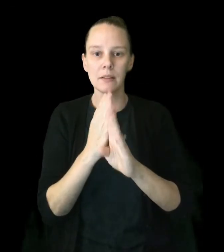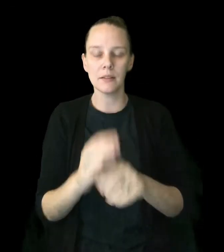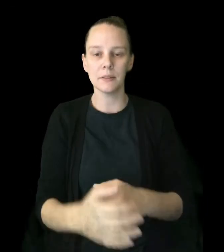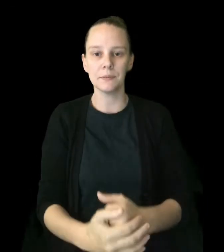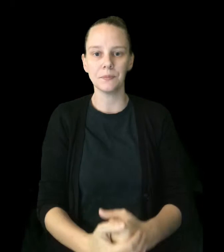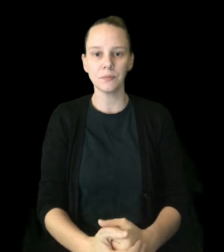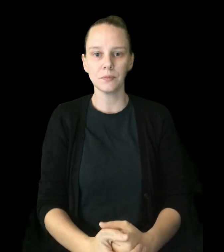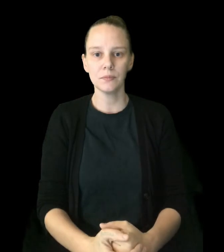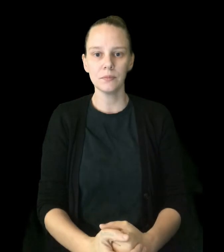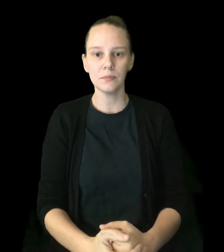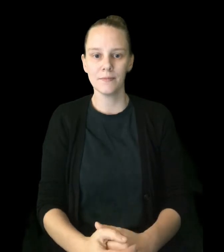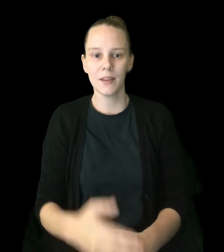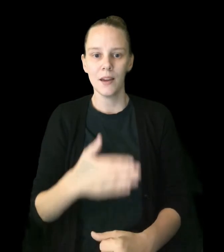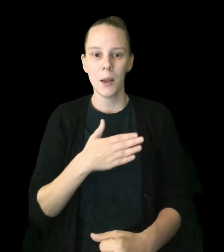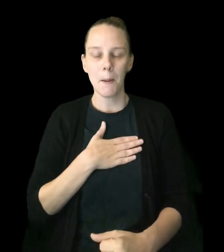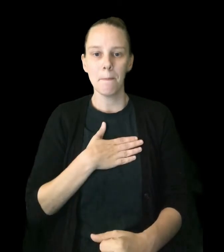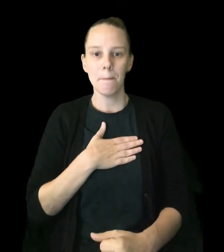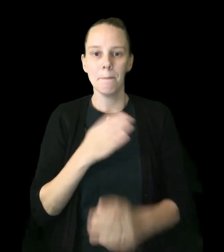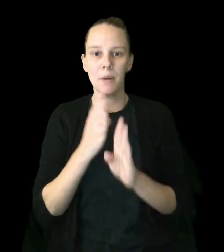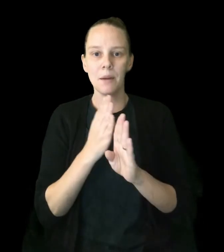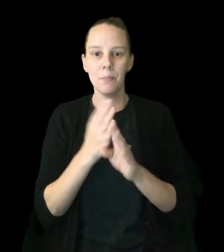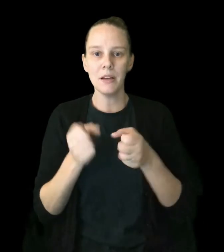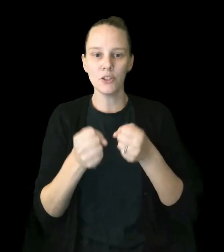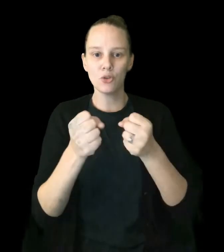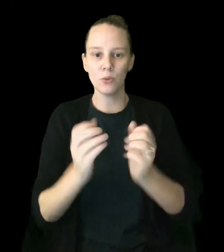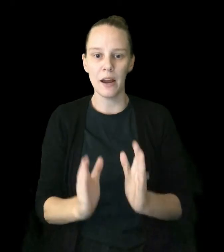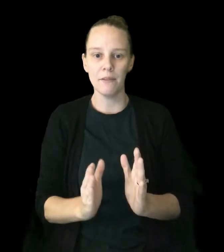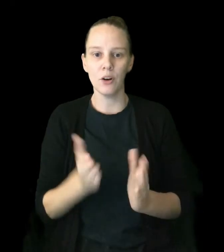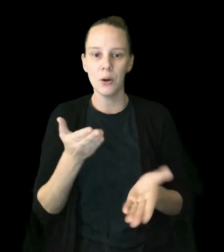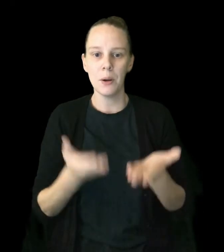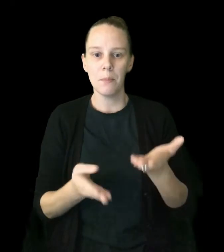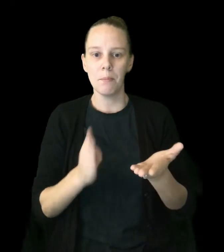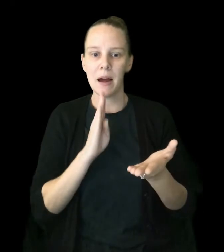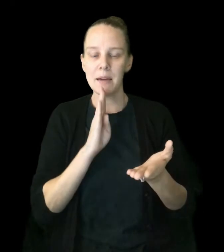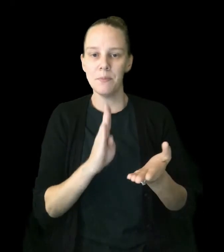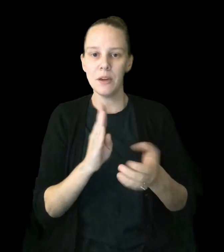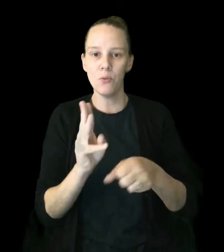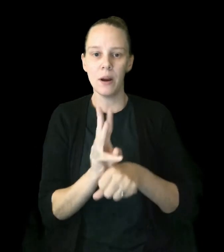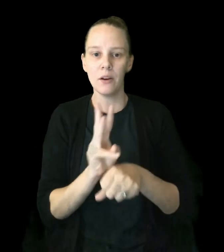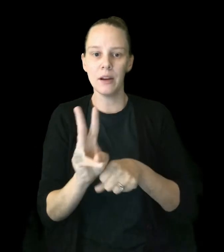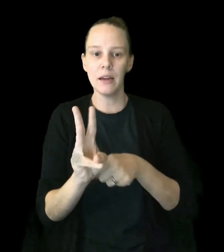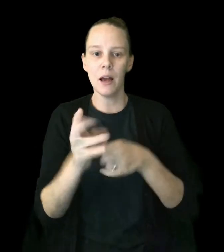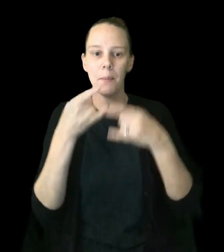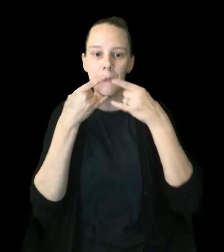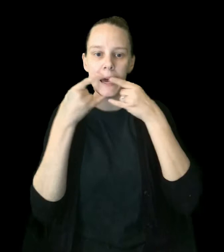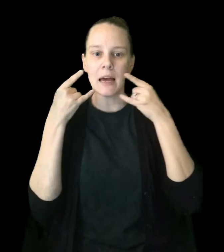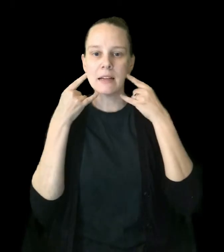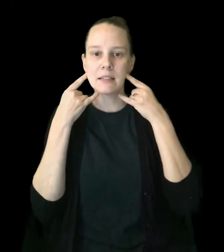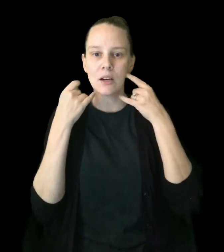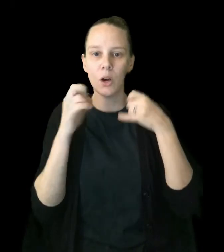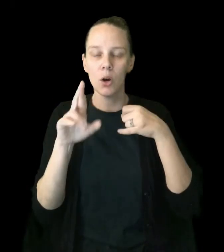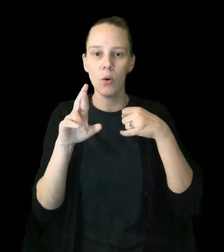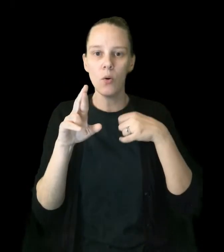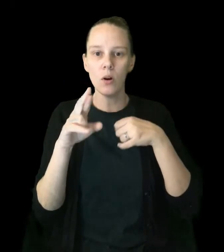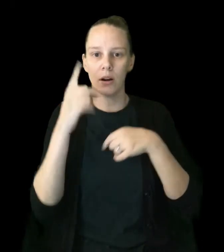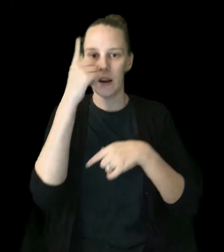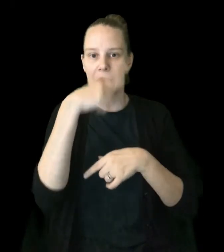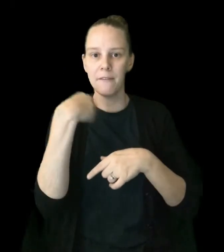My bus driver might be wearing a mask or a